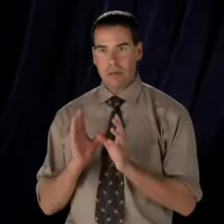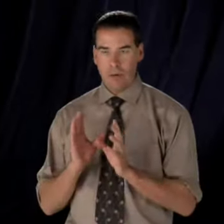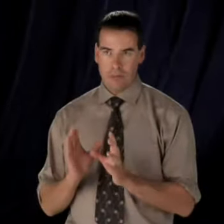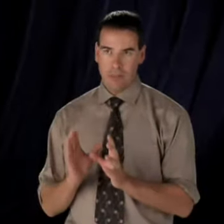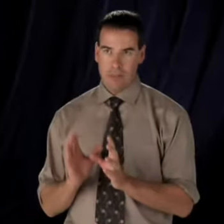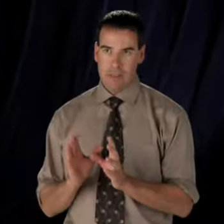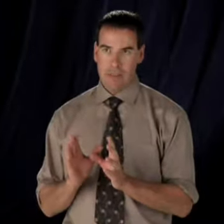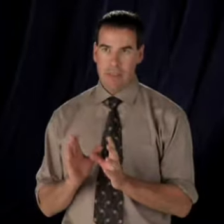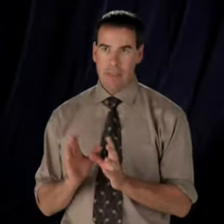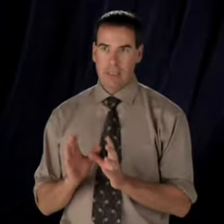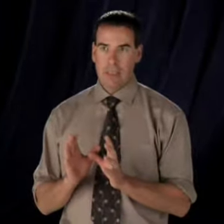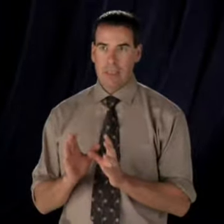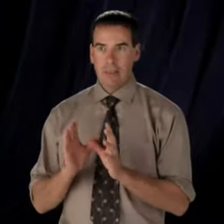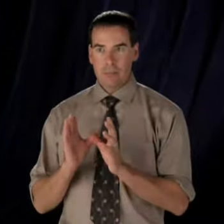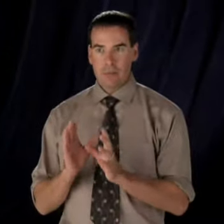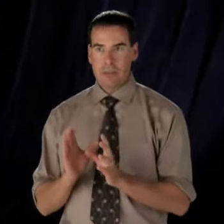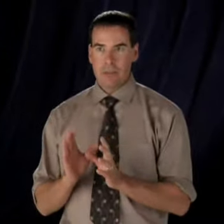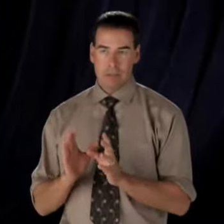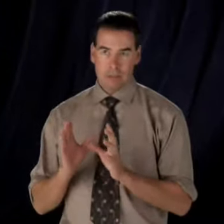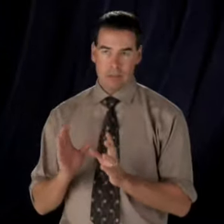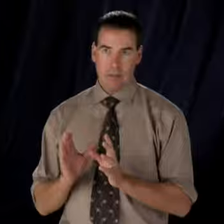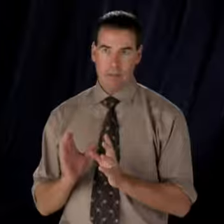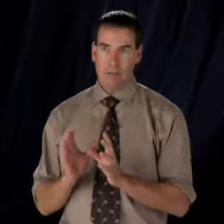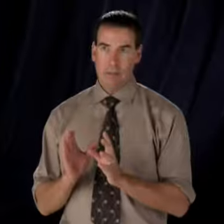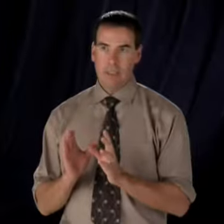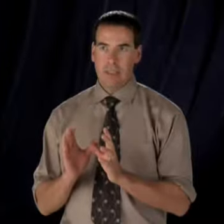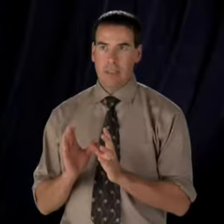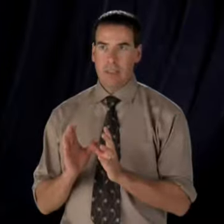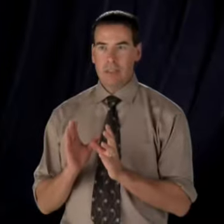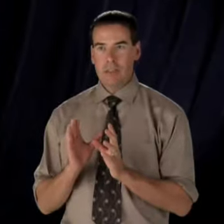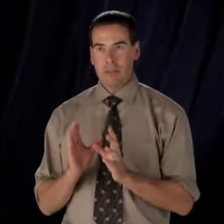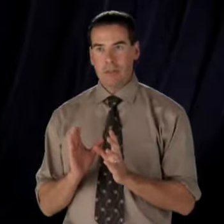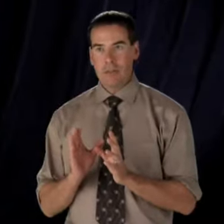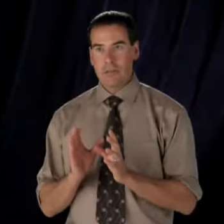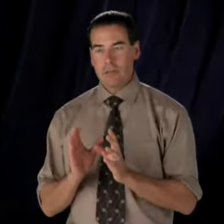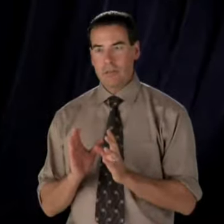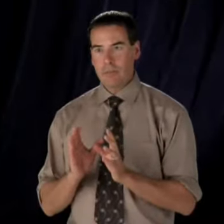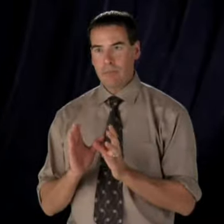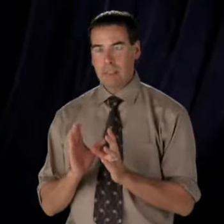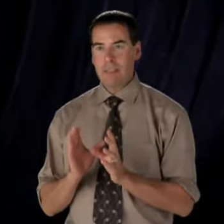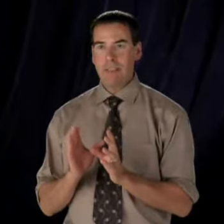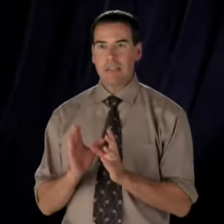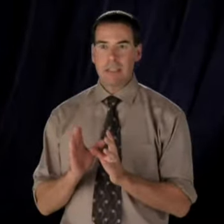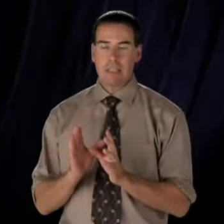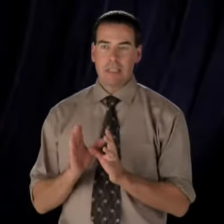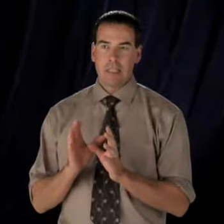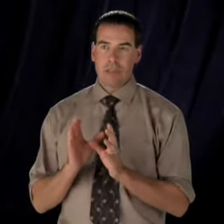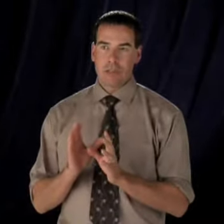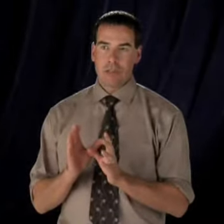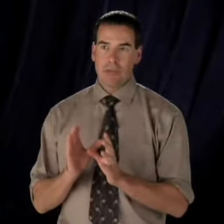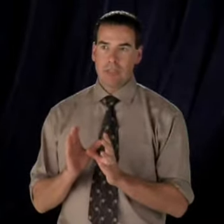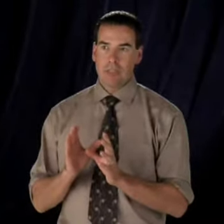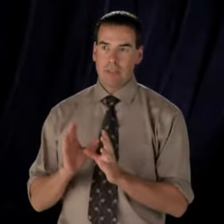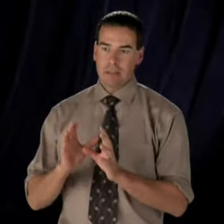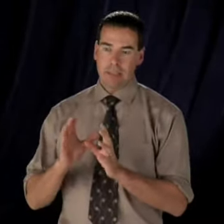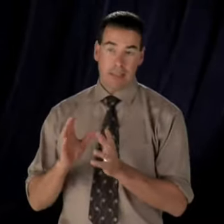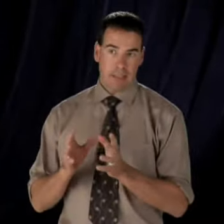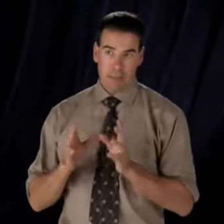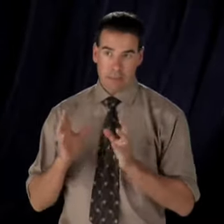office, and the person who is the ombudsman is charged with basically ensuring that things like